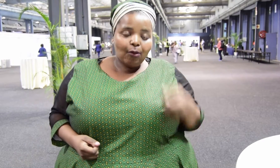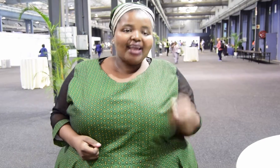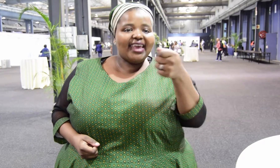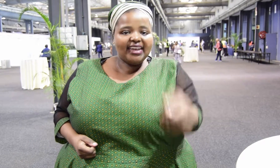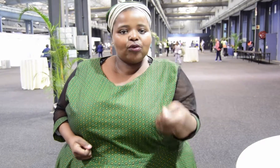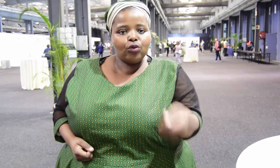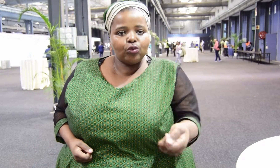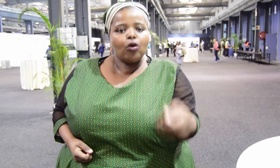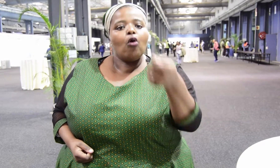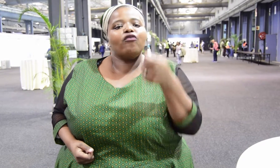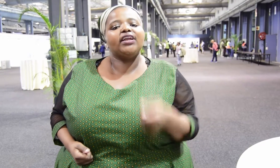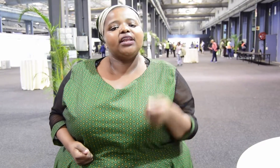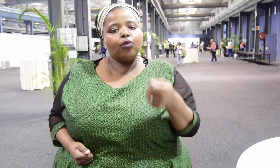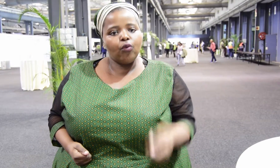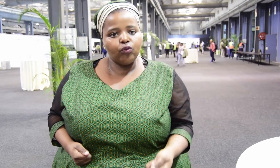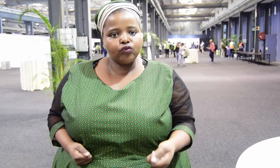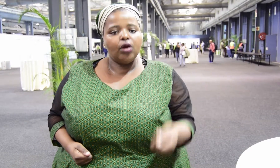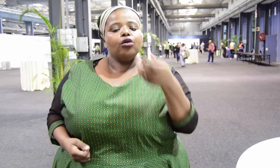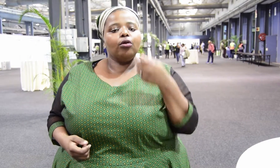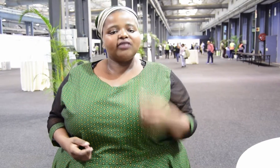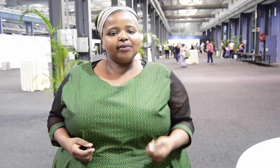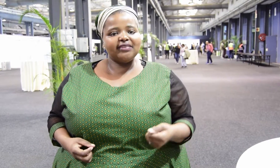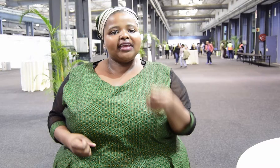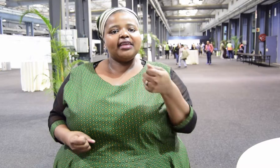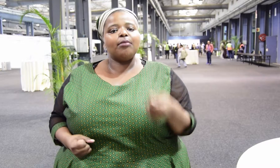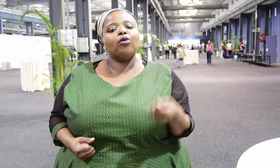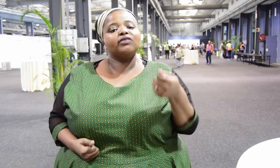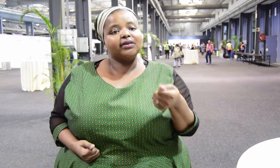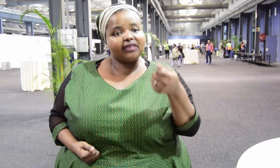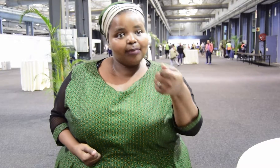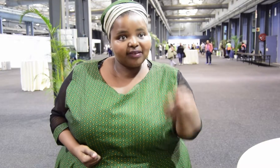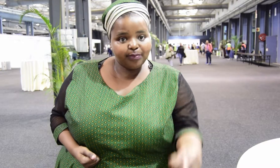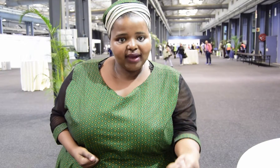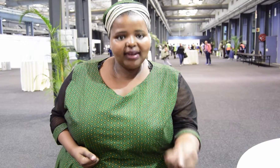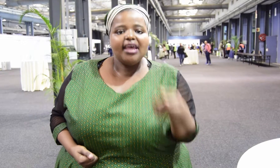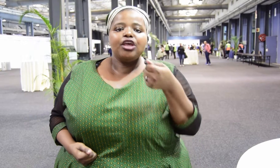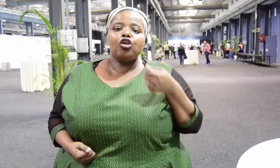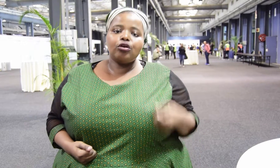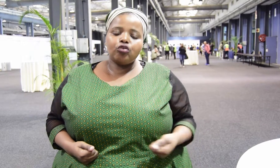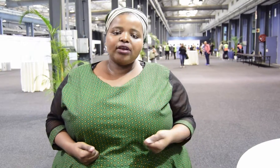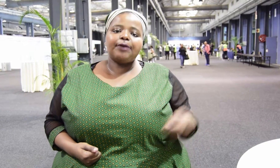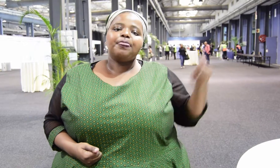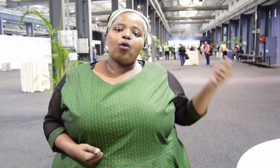changing ourselves, different reasons